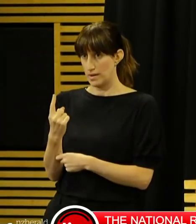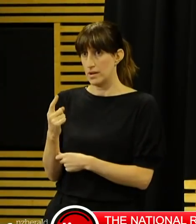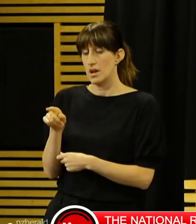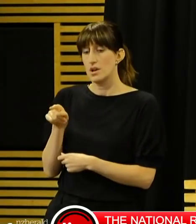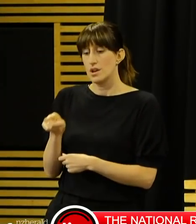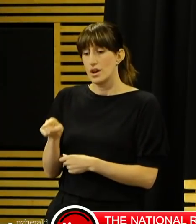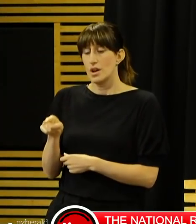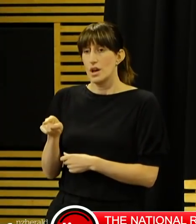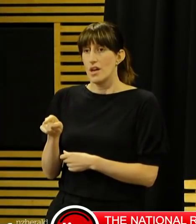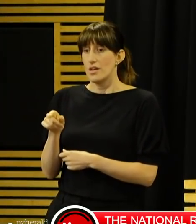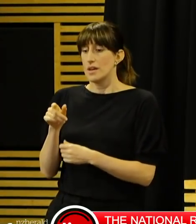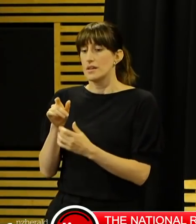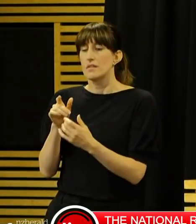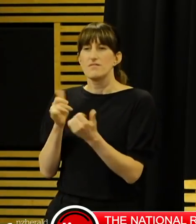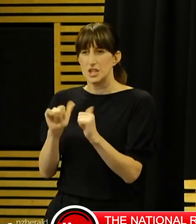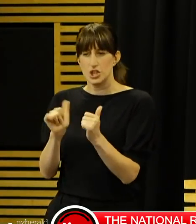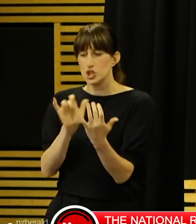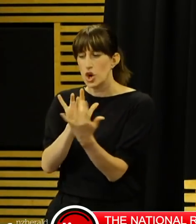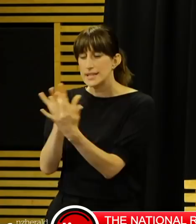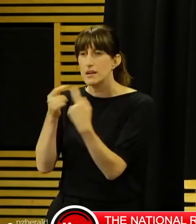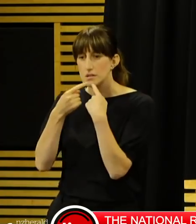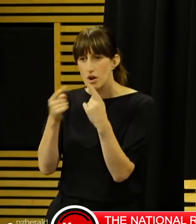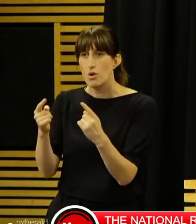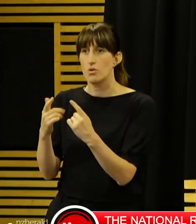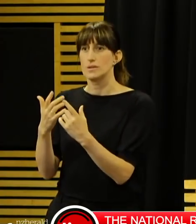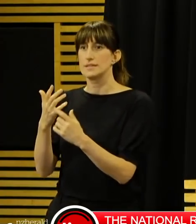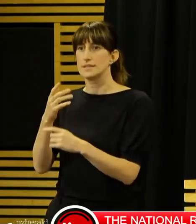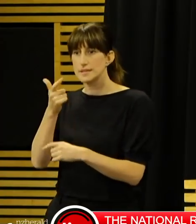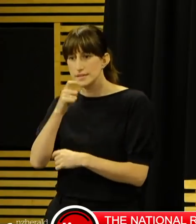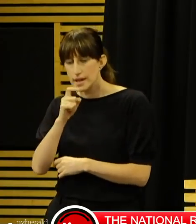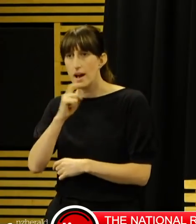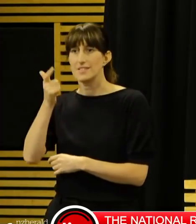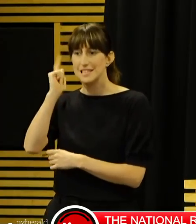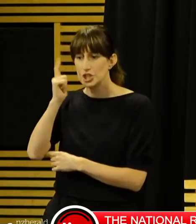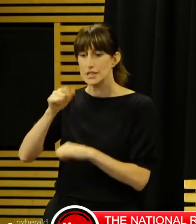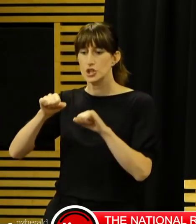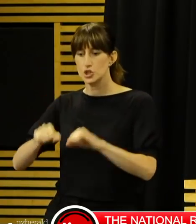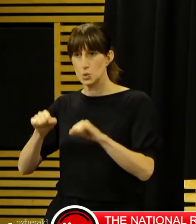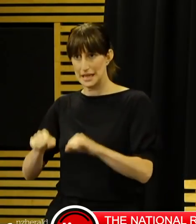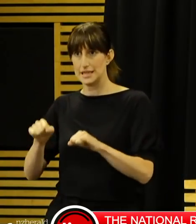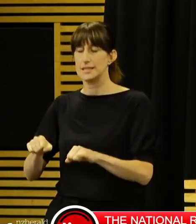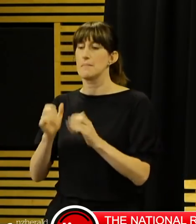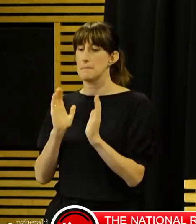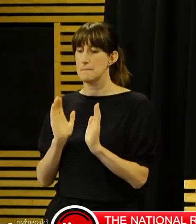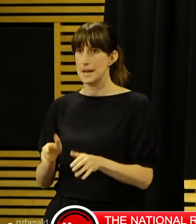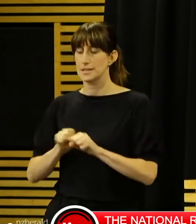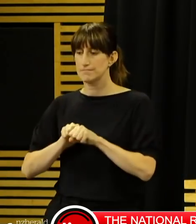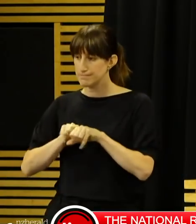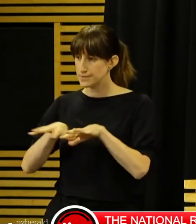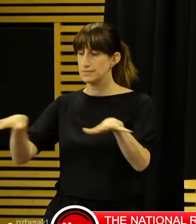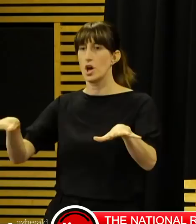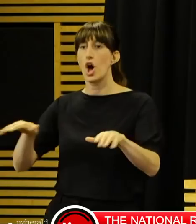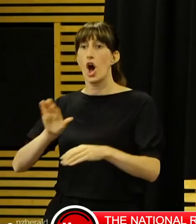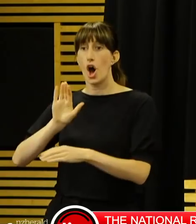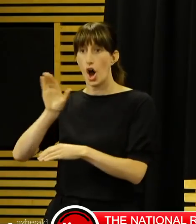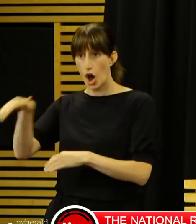are in self-isolation, monitored at home for the next 14 days, or for the 14